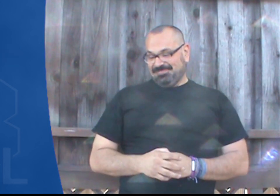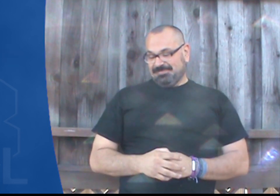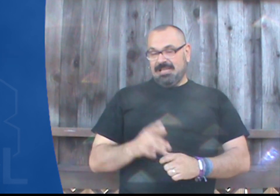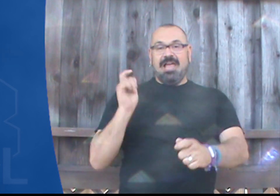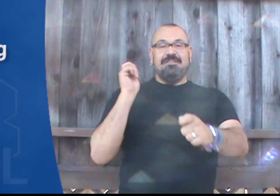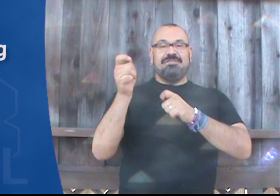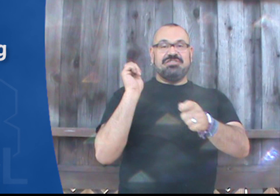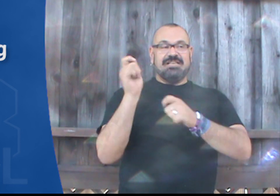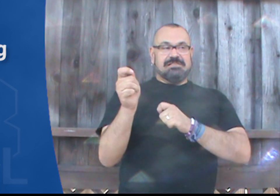Fishing.